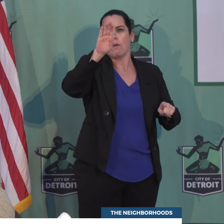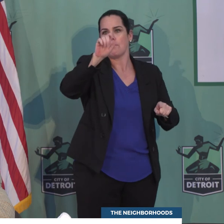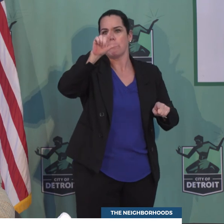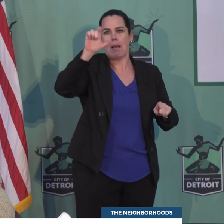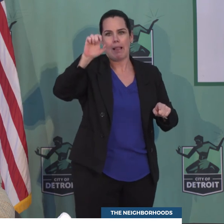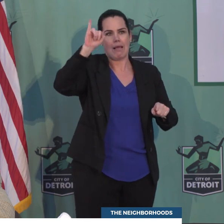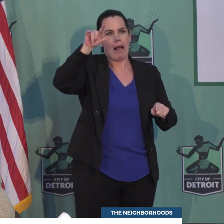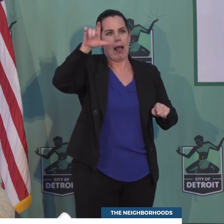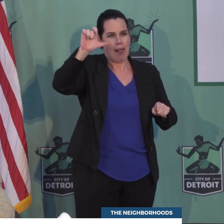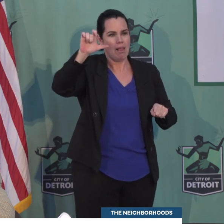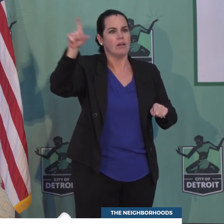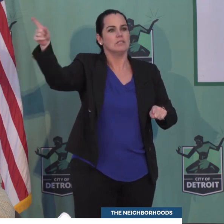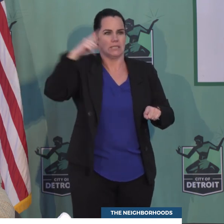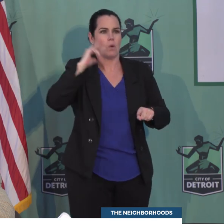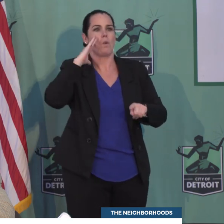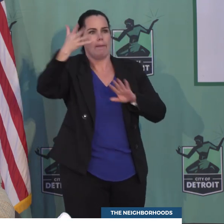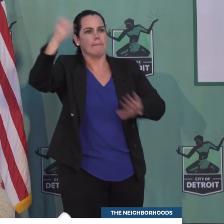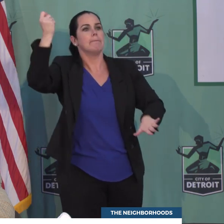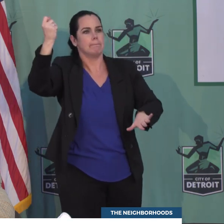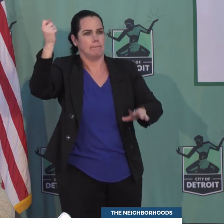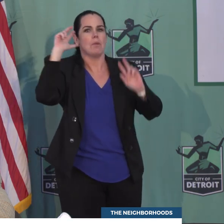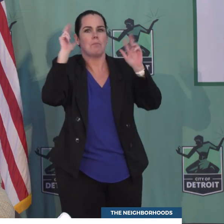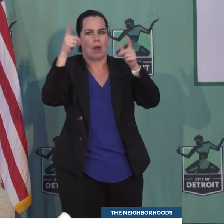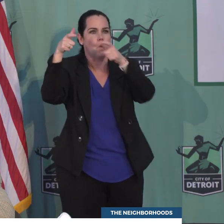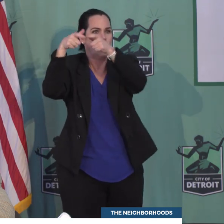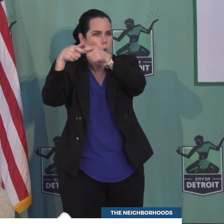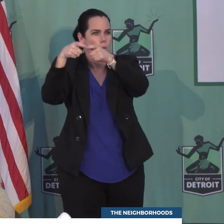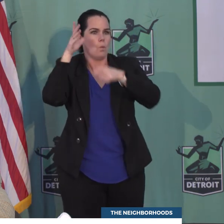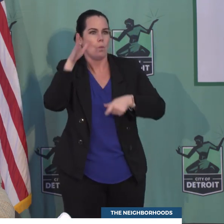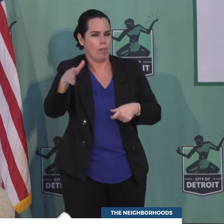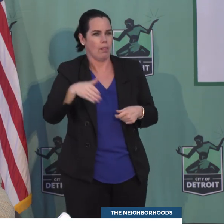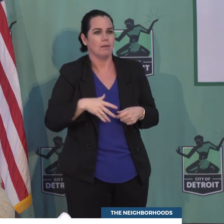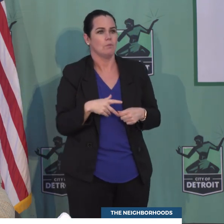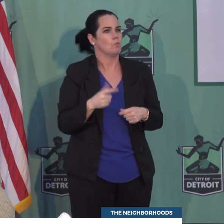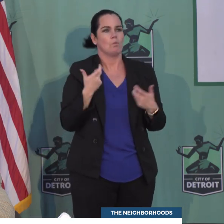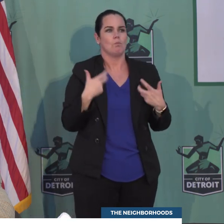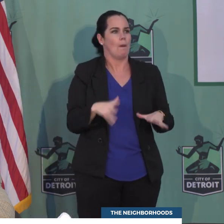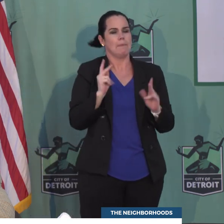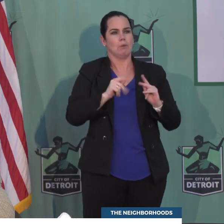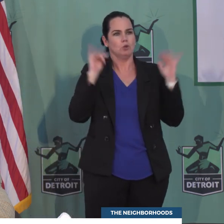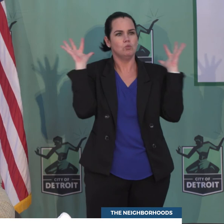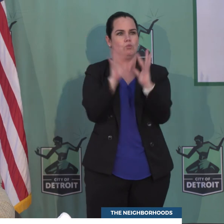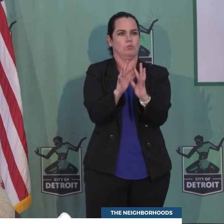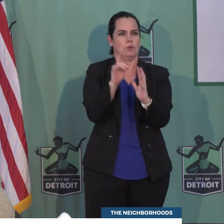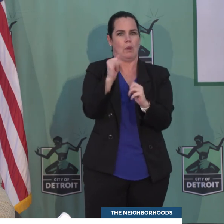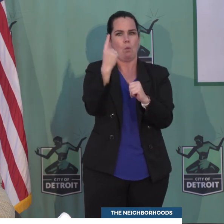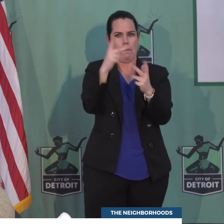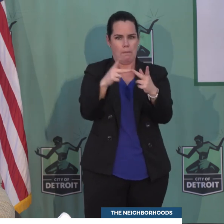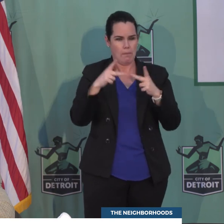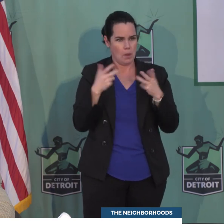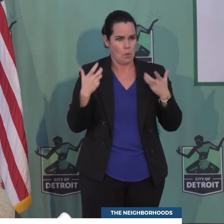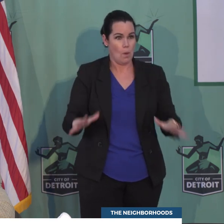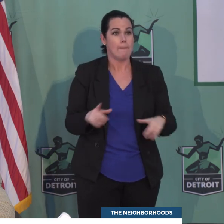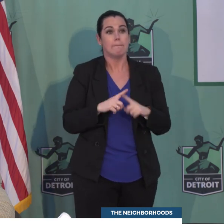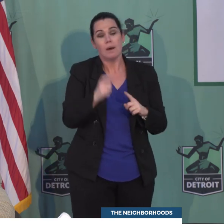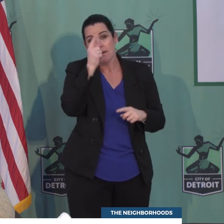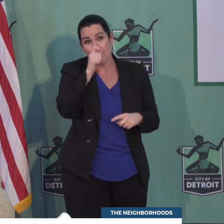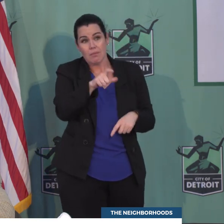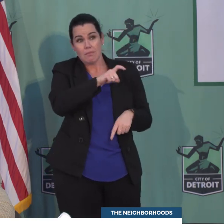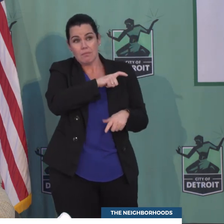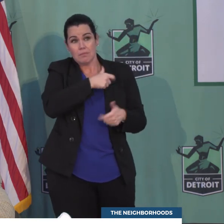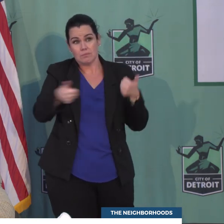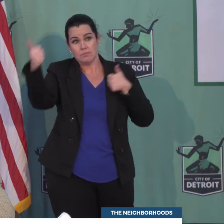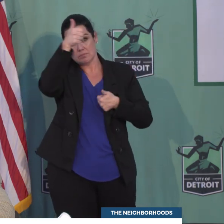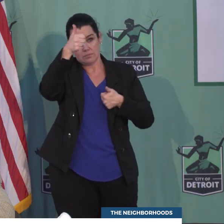on Belle Isle today so we don't have the natural congregations. But the police commanders and I are